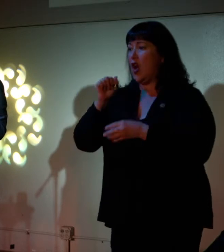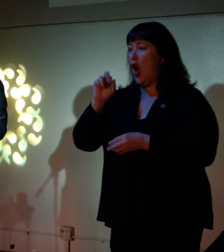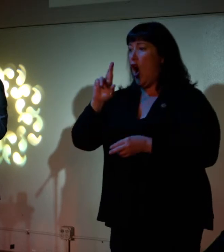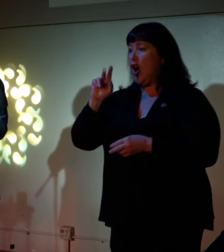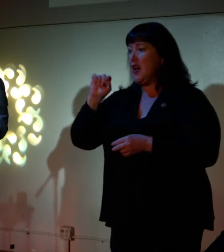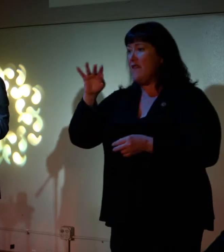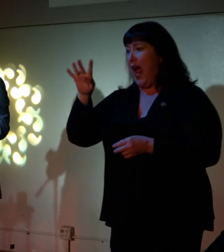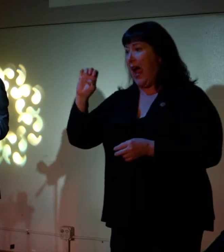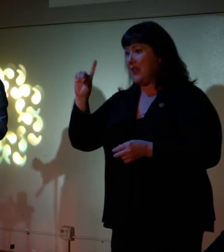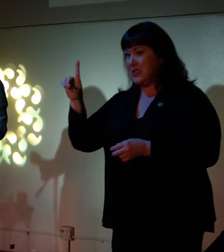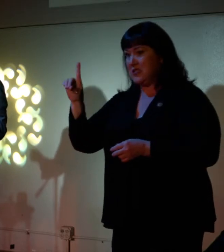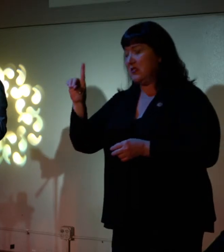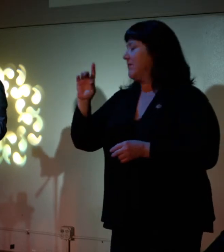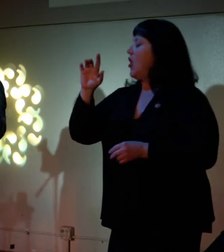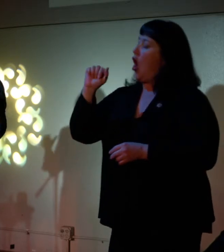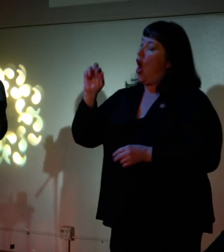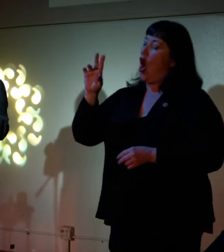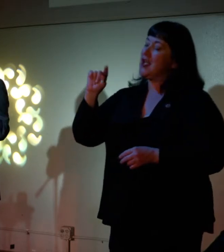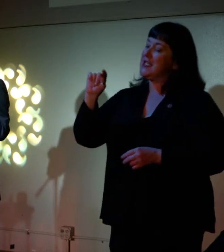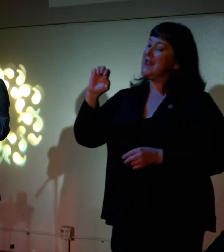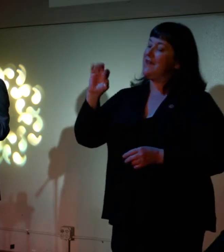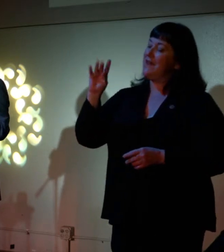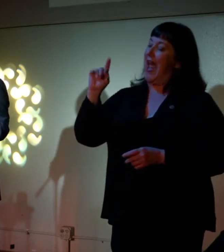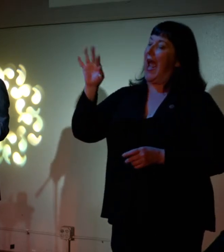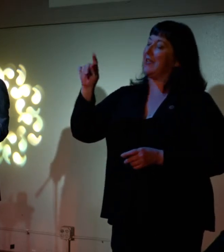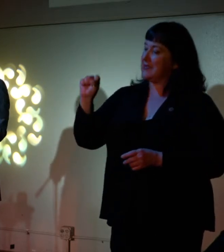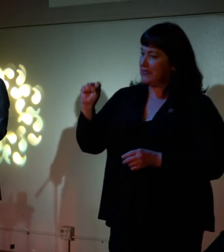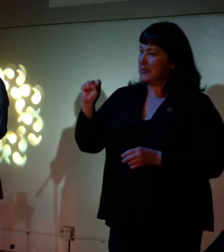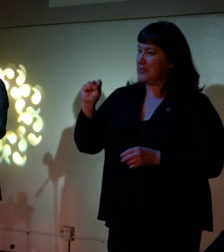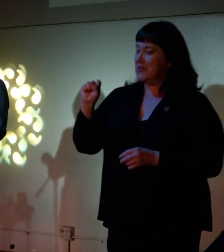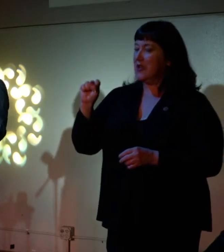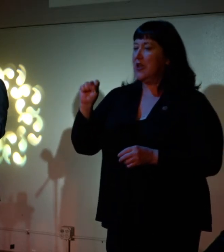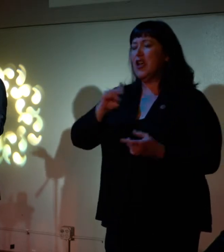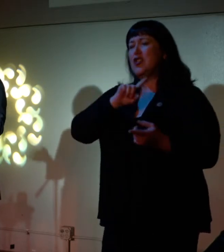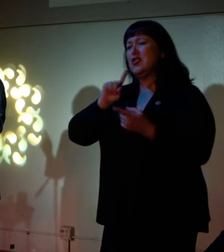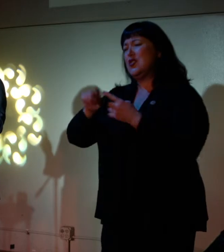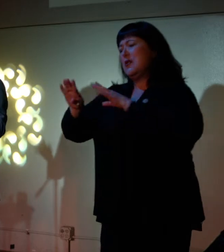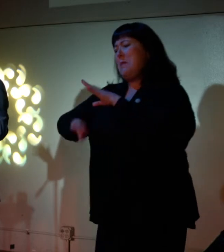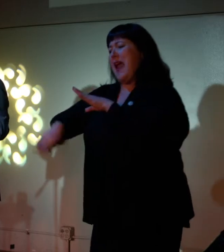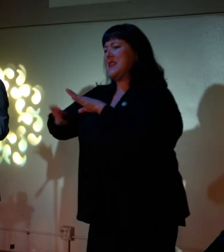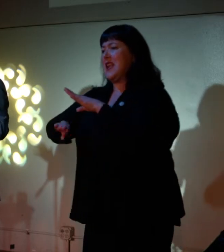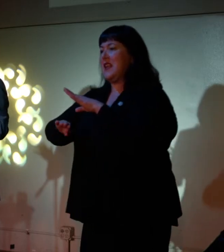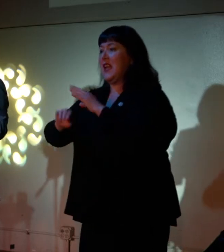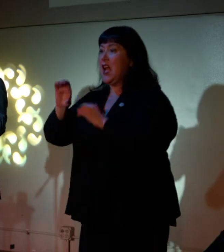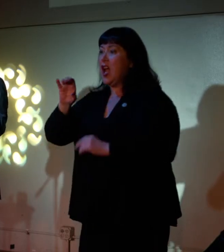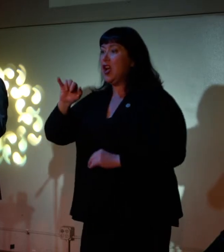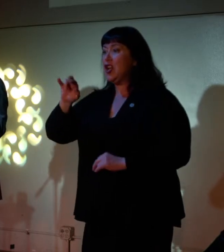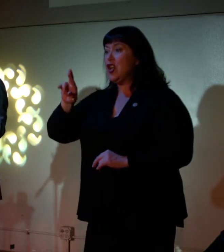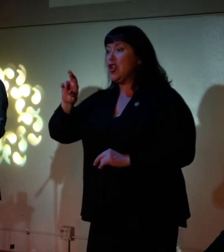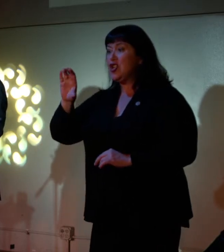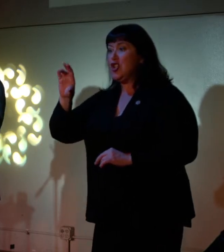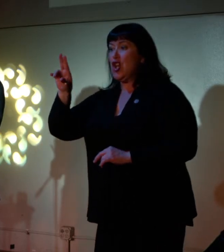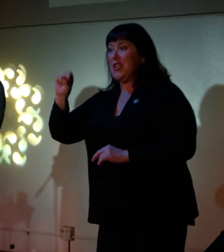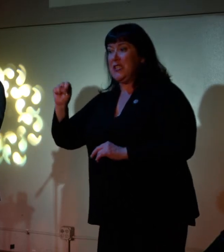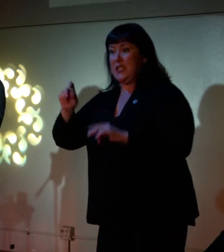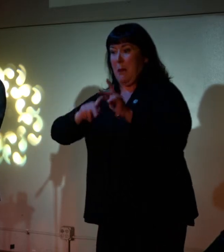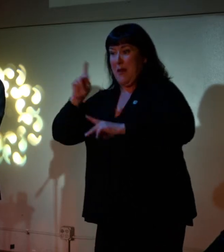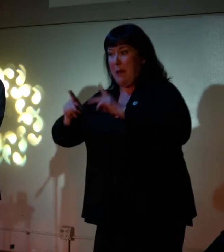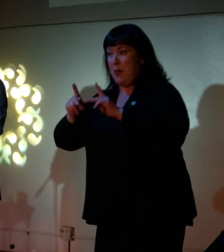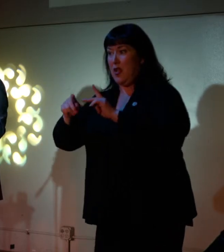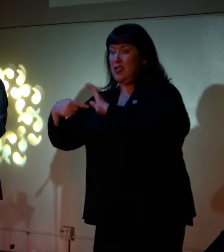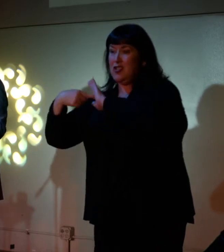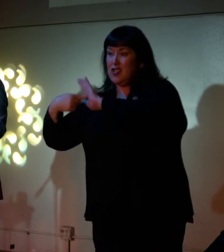okay, by the way? Okay. Of New World artifacts, to what was essentially circus folk, to demonstrations that